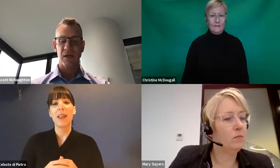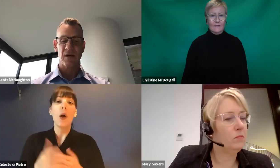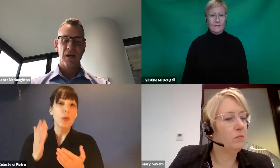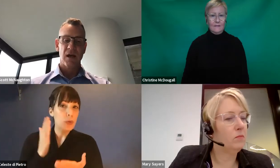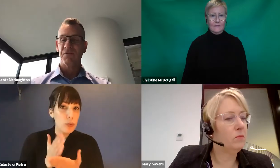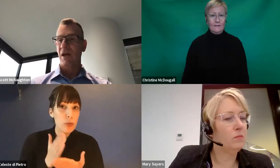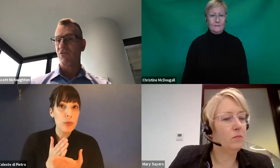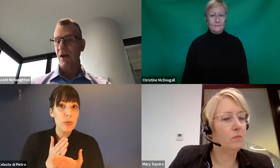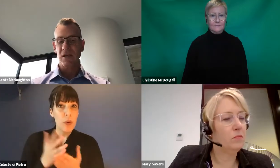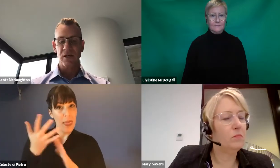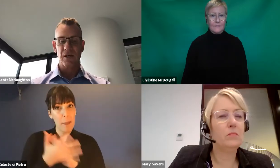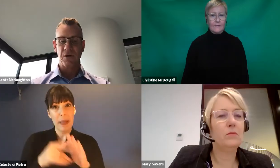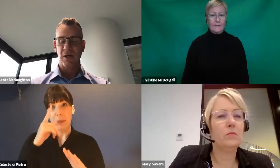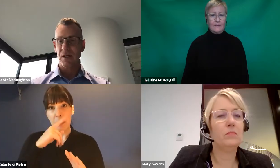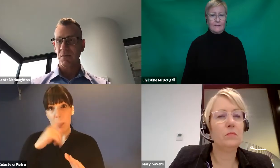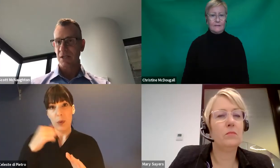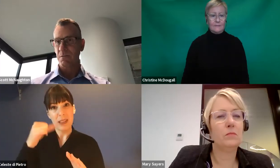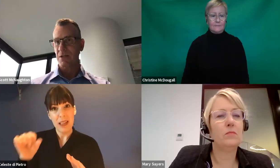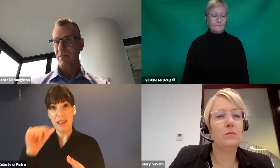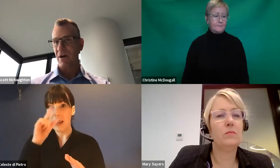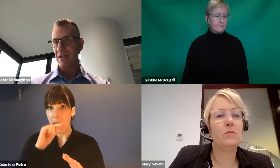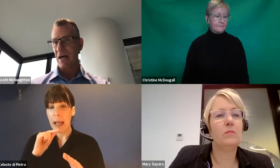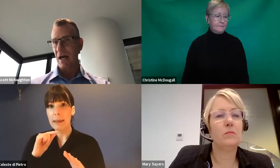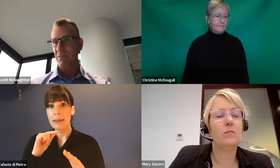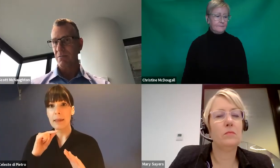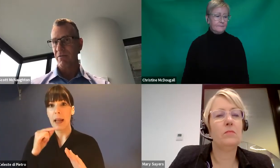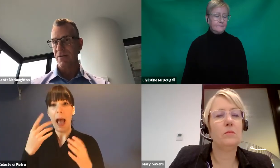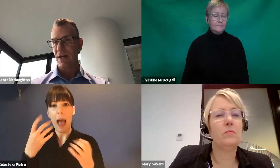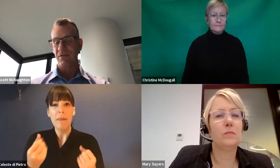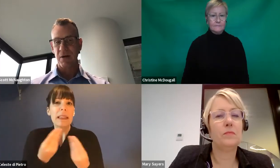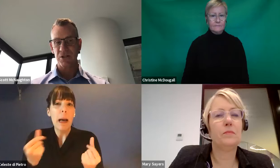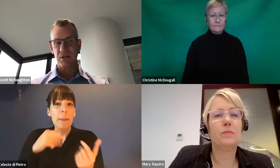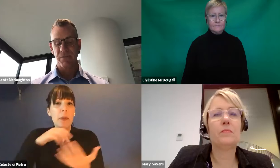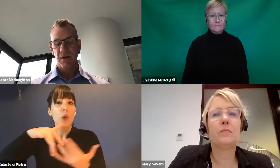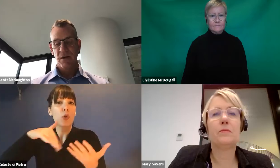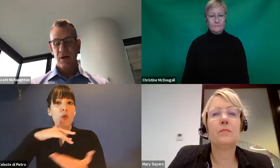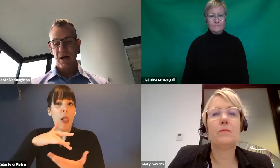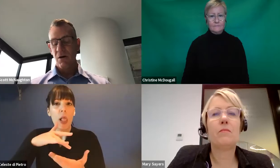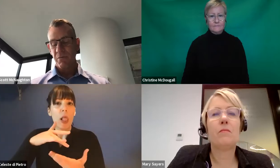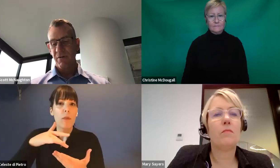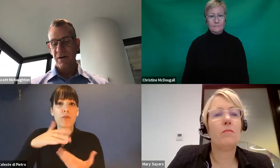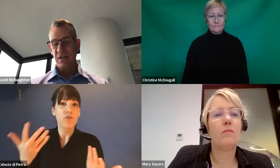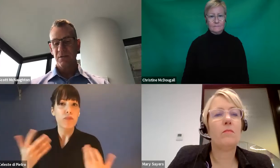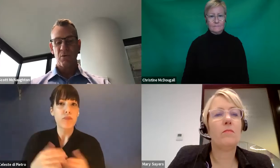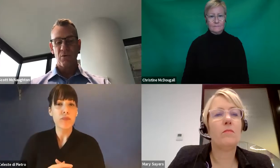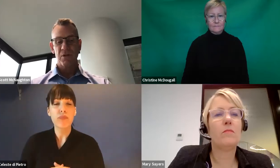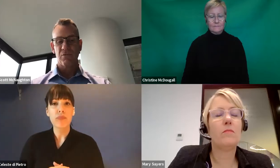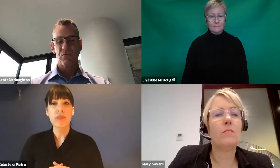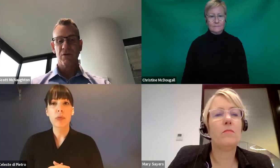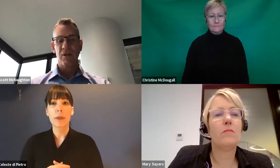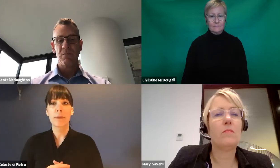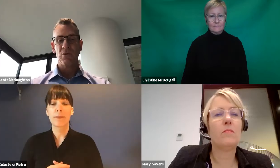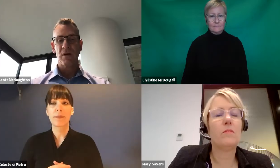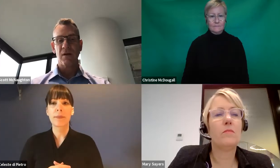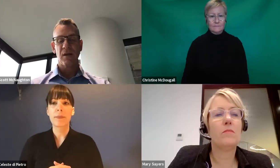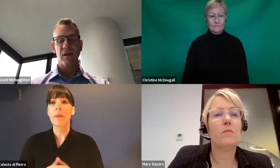community if their regular community participation providers aren't able to provide that information or provide that support. So